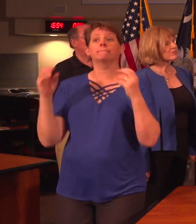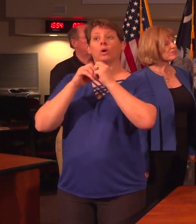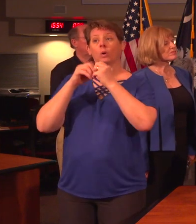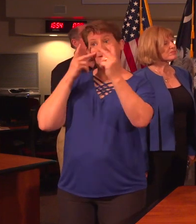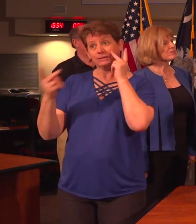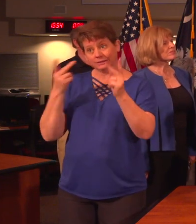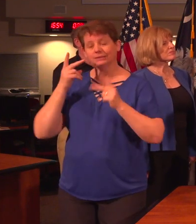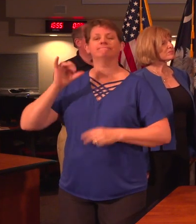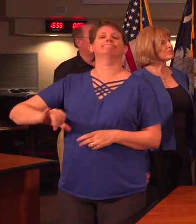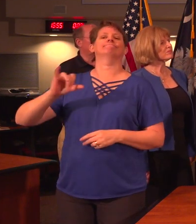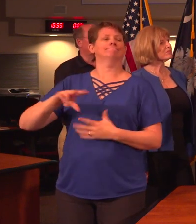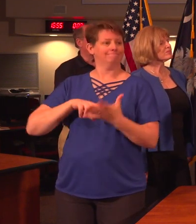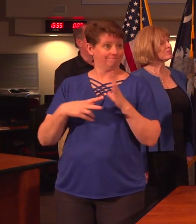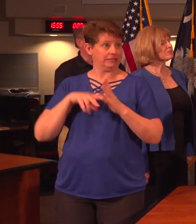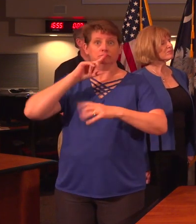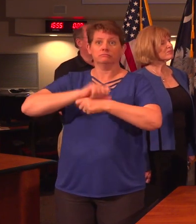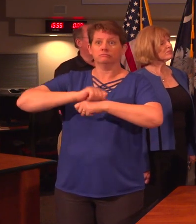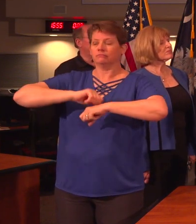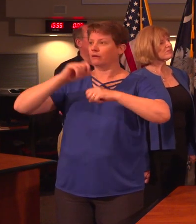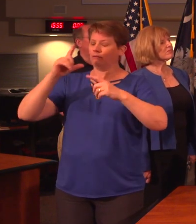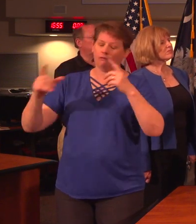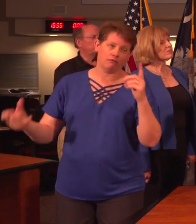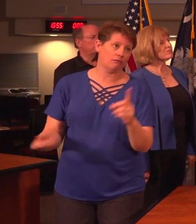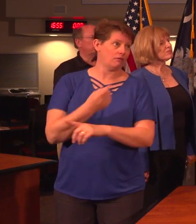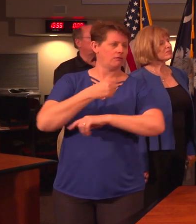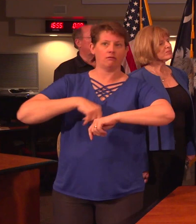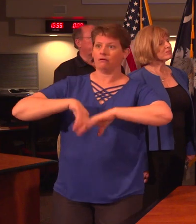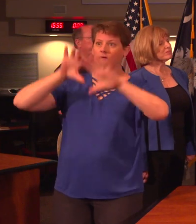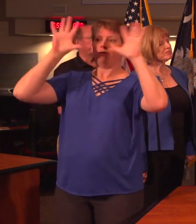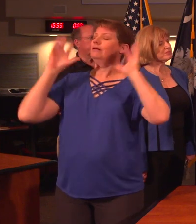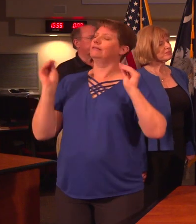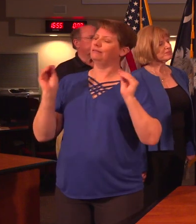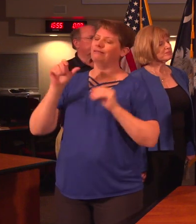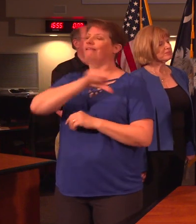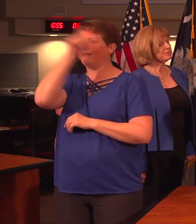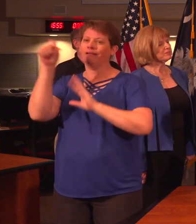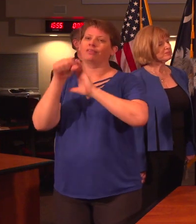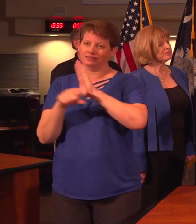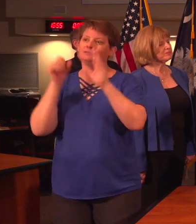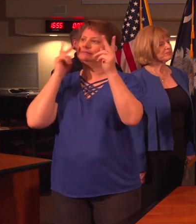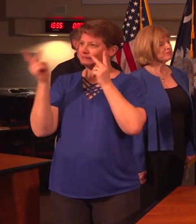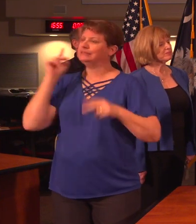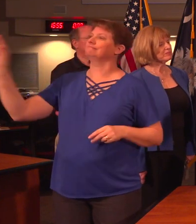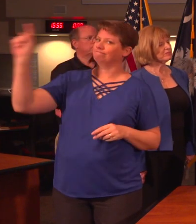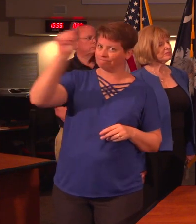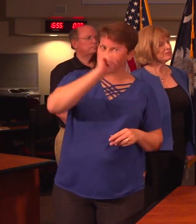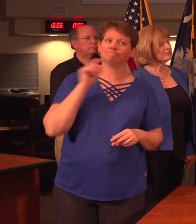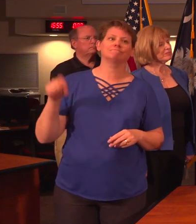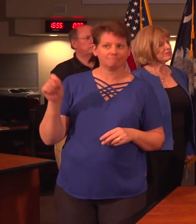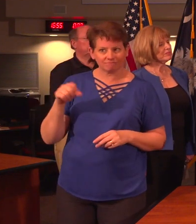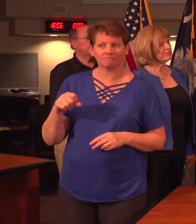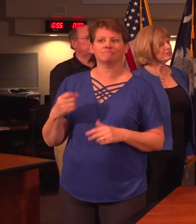that doesn't mean that this is something that is completely out of control. We've seen it in other states and so